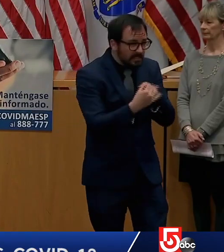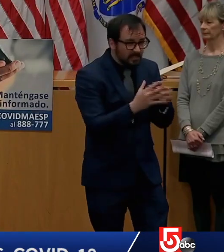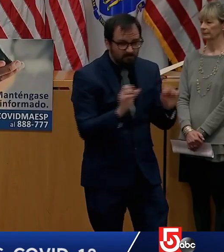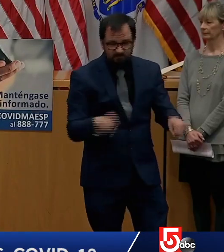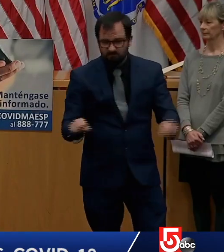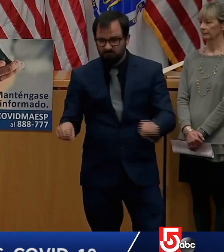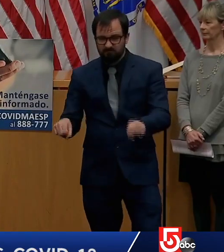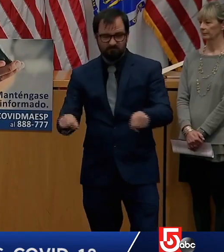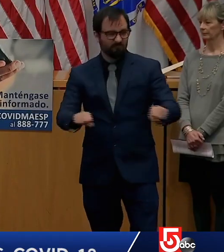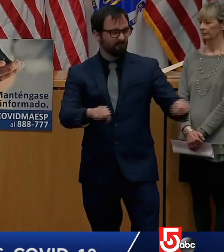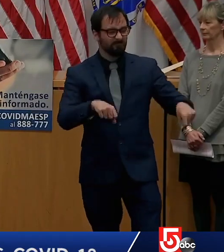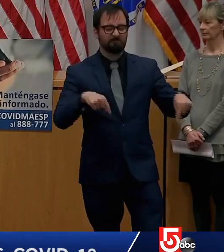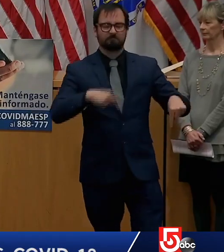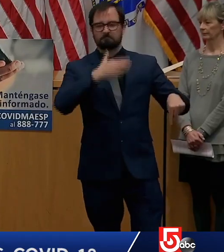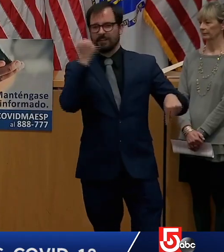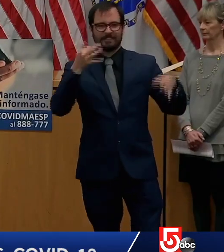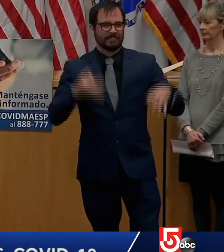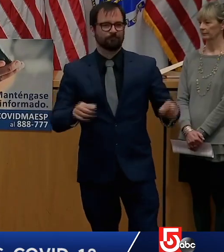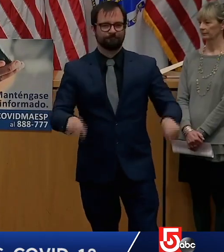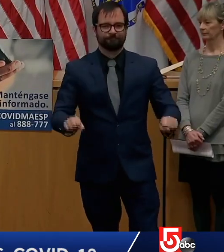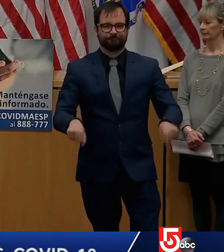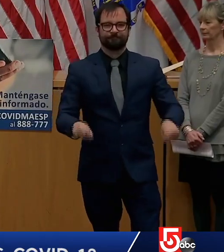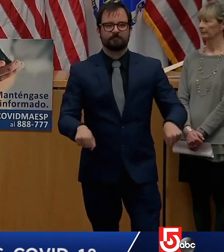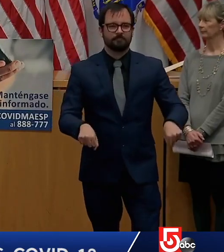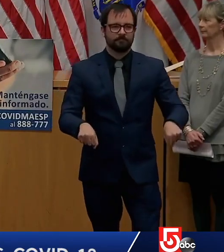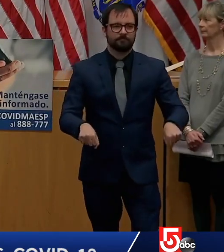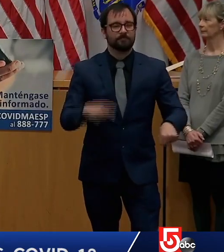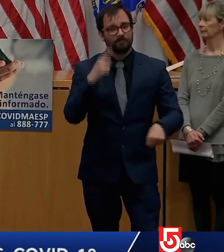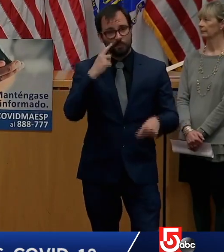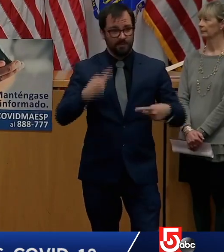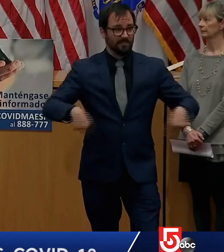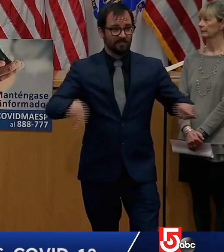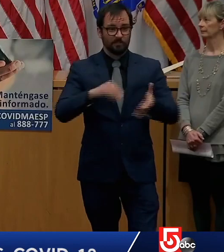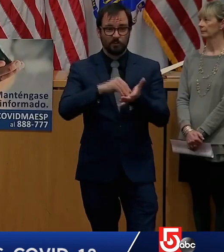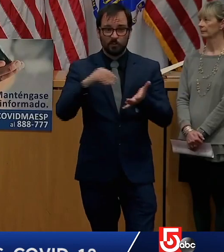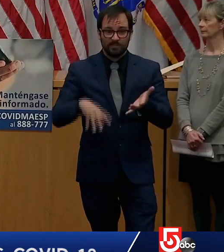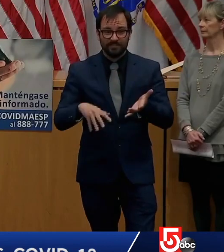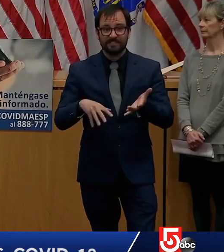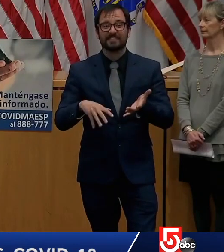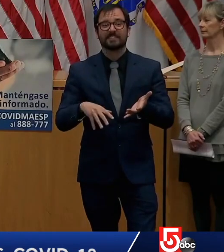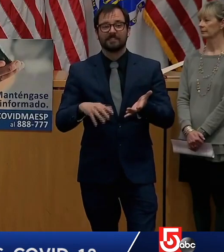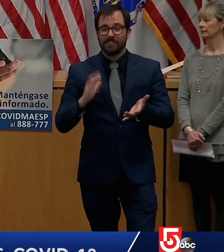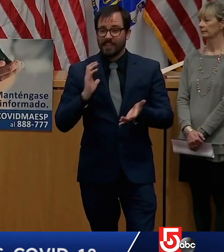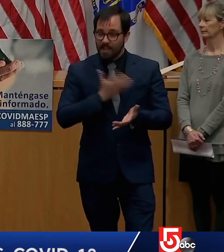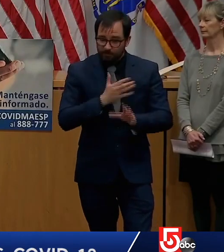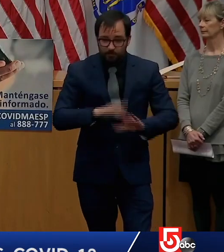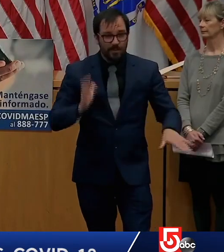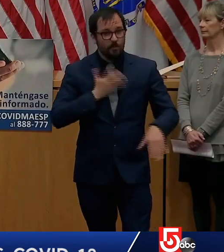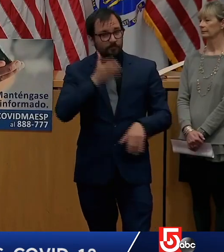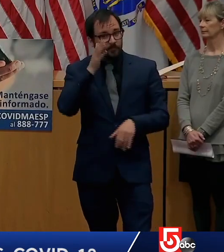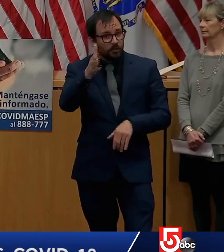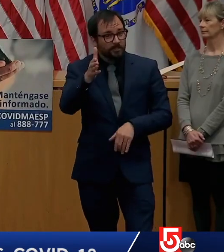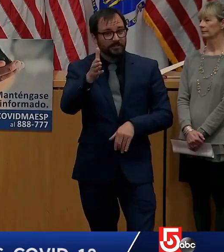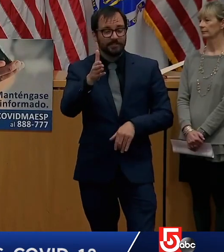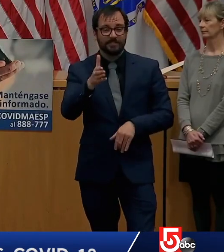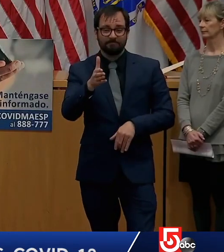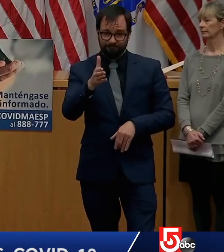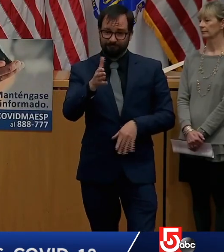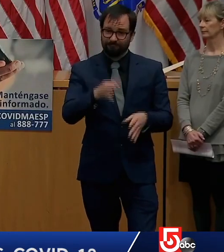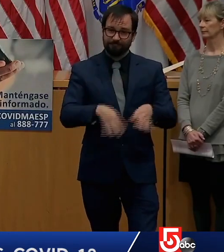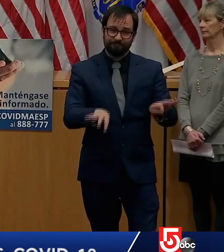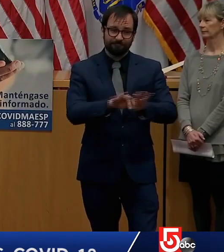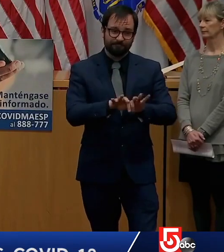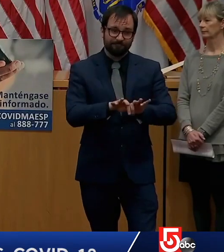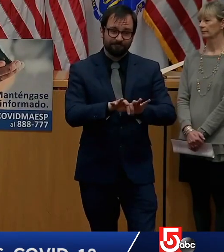for our students who are our children and our future. I'd also like to emphasize